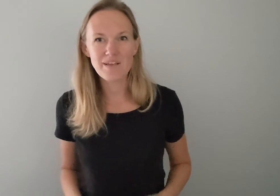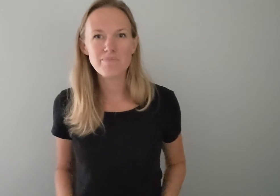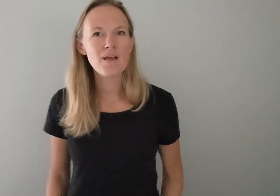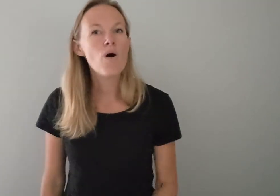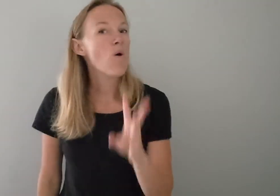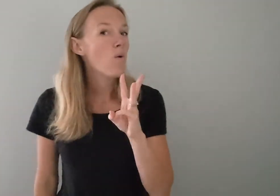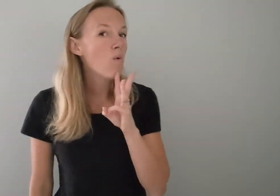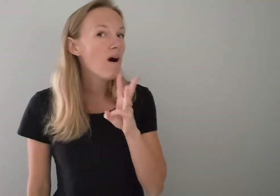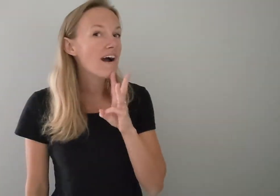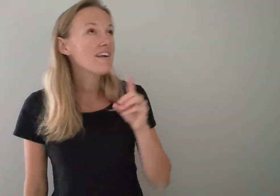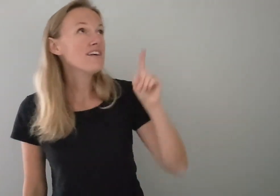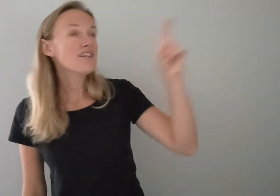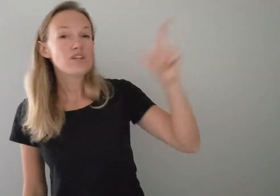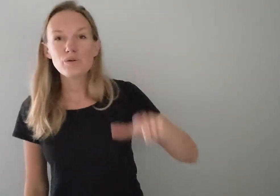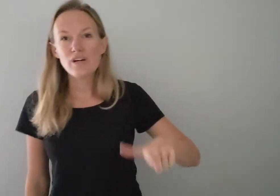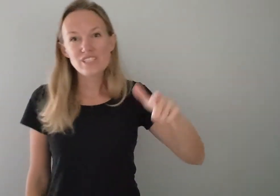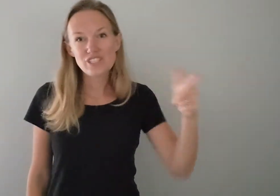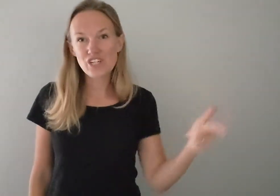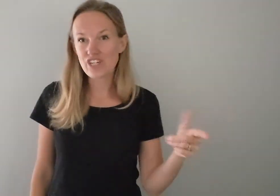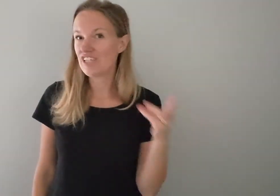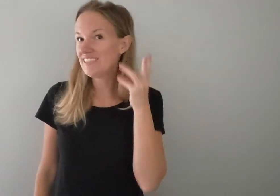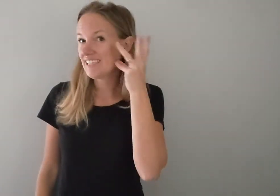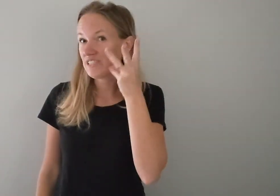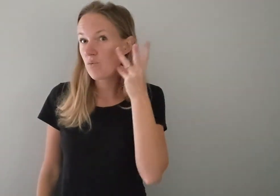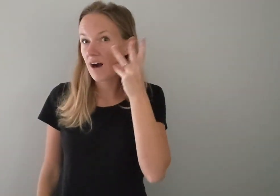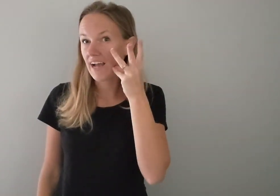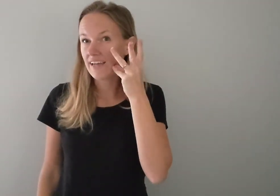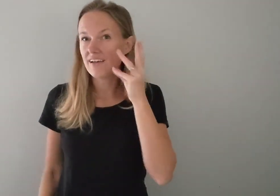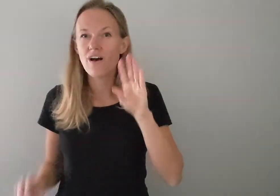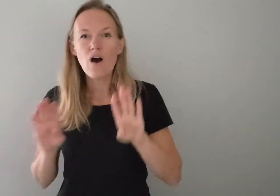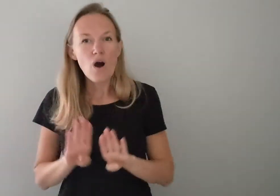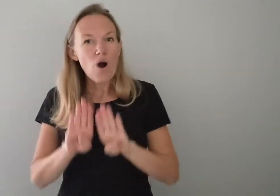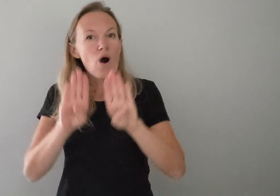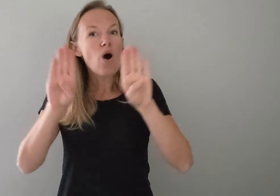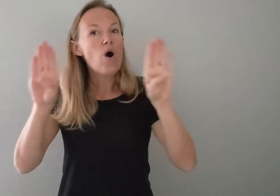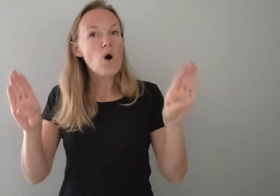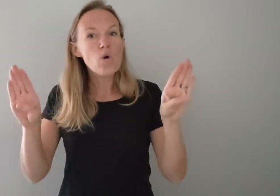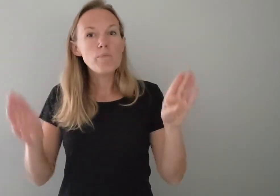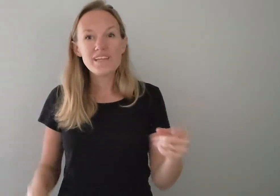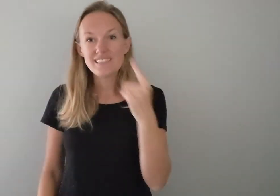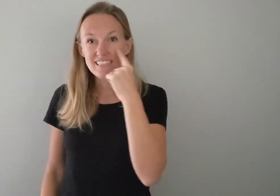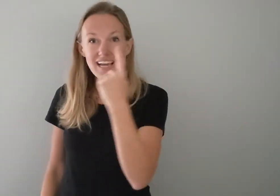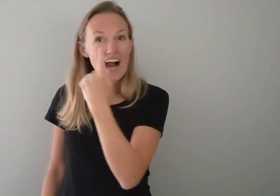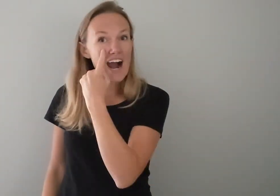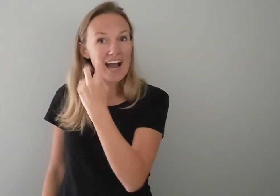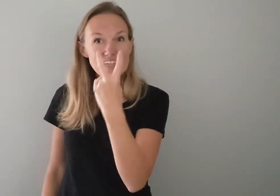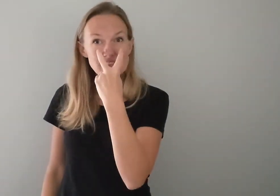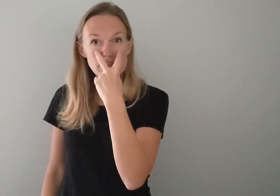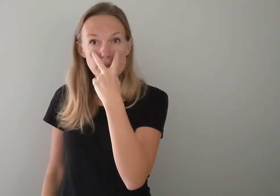water you turned into wine open opened the eyes of the